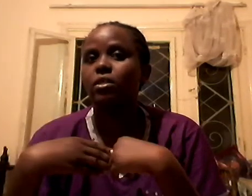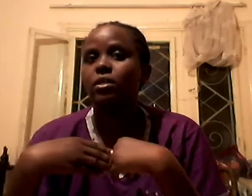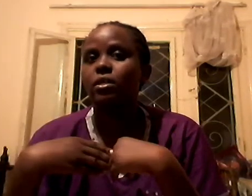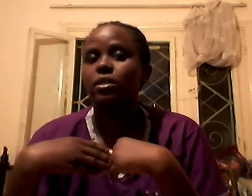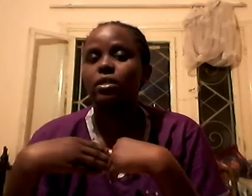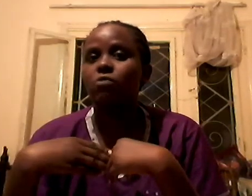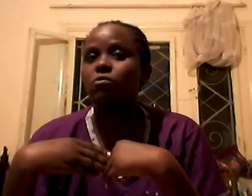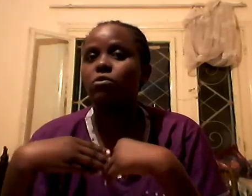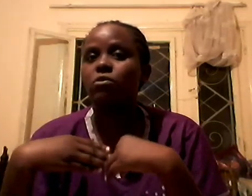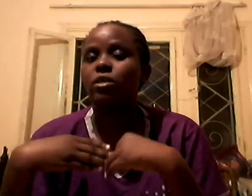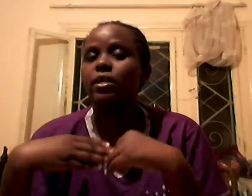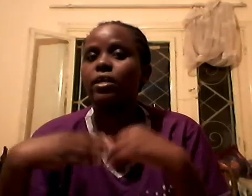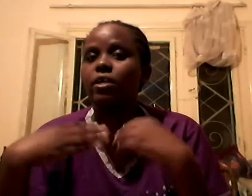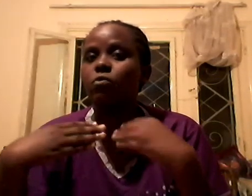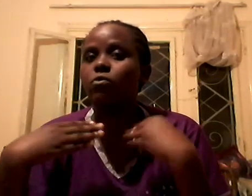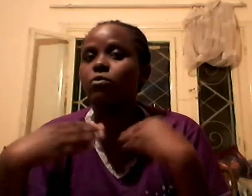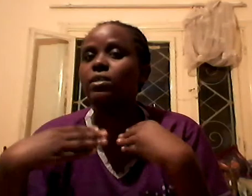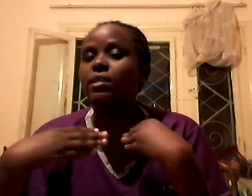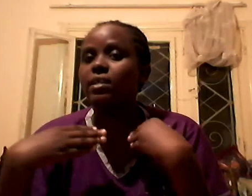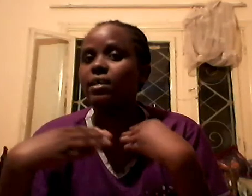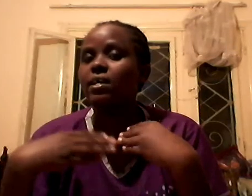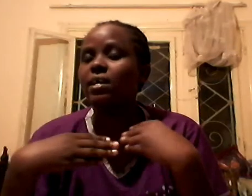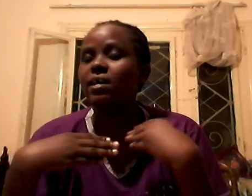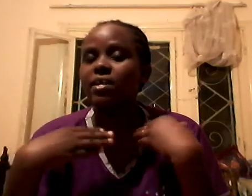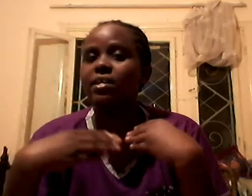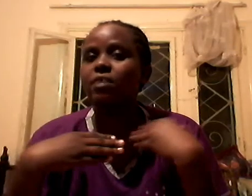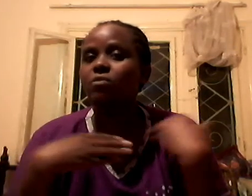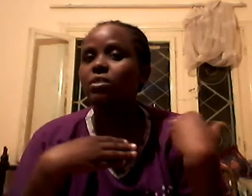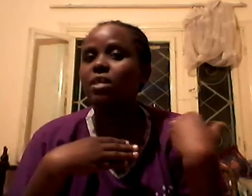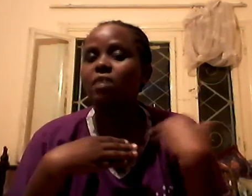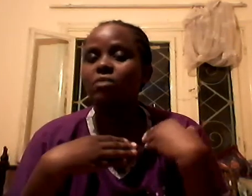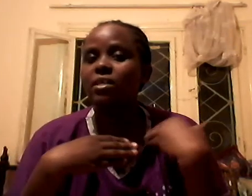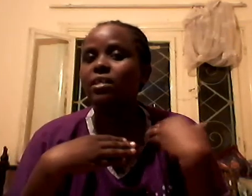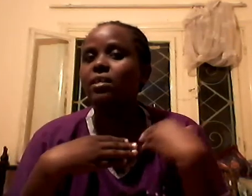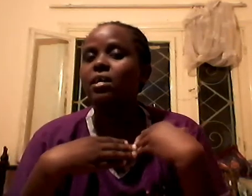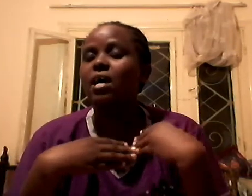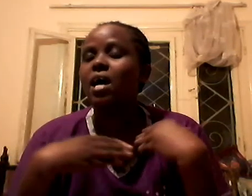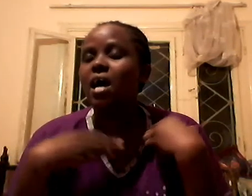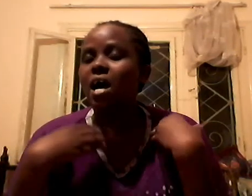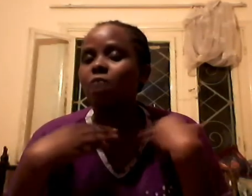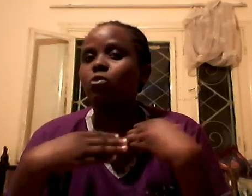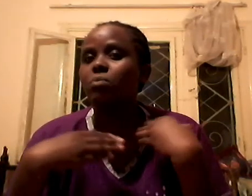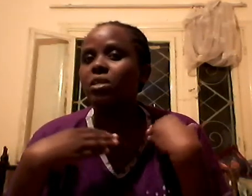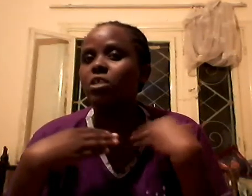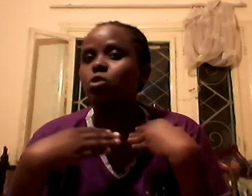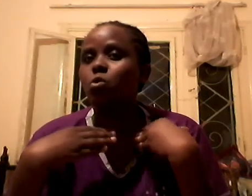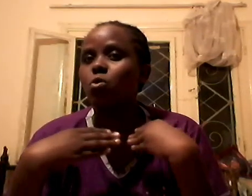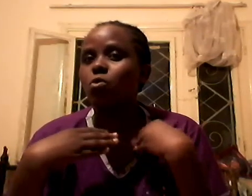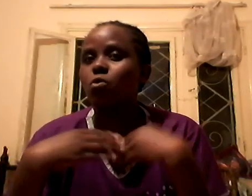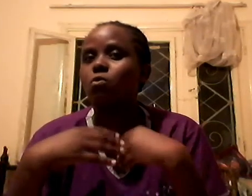he couldn't run outside, out of his own home.